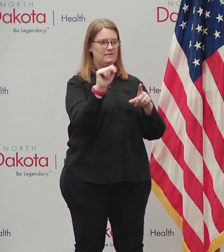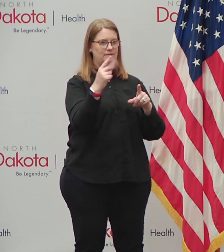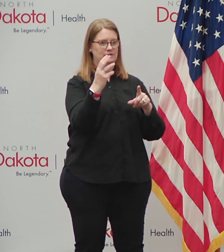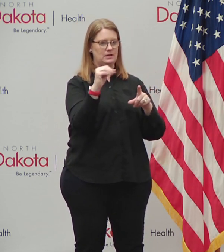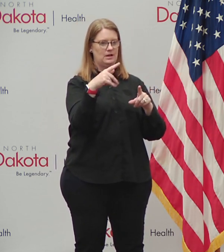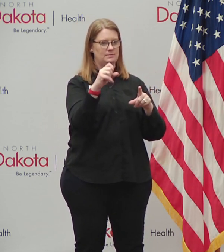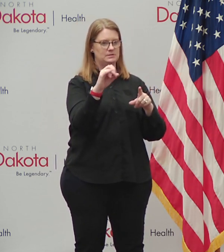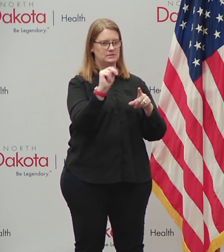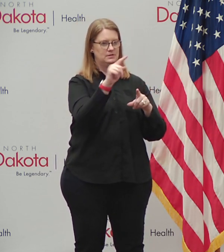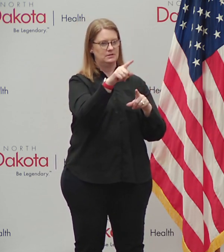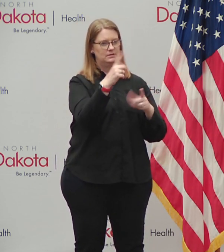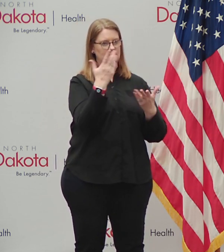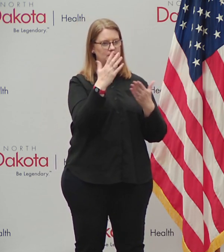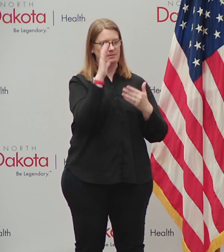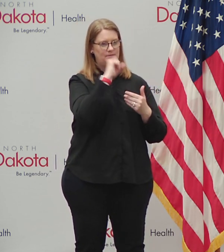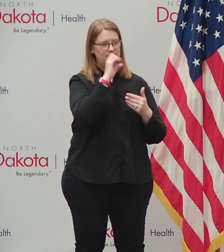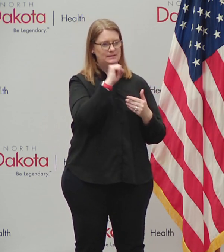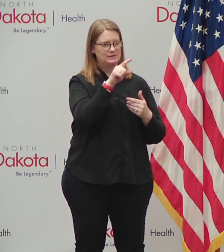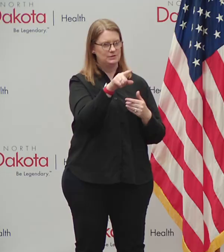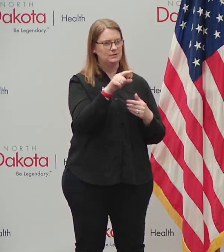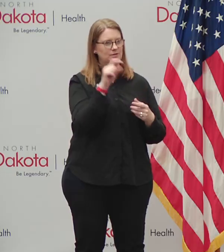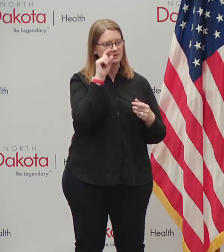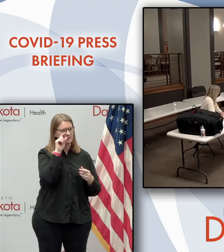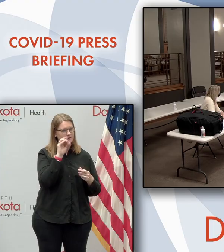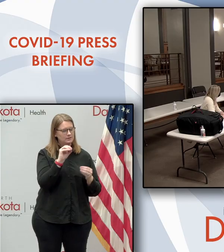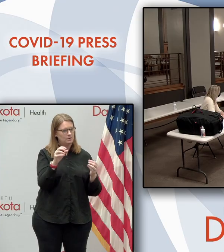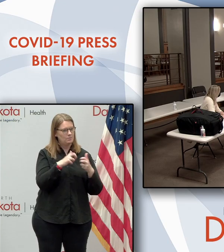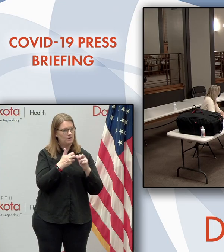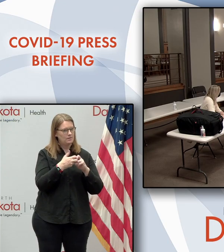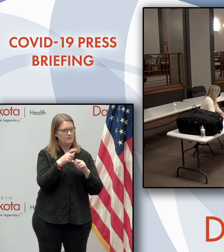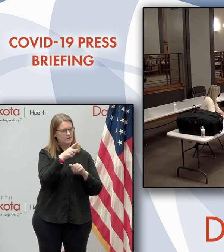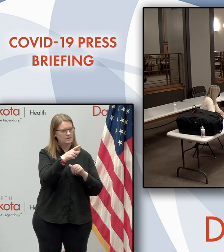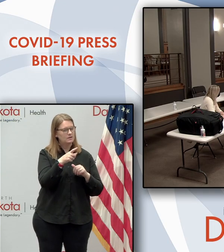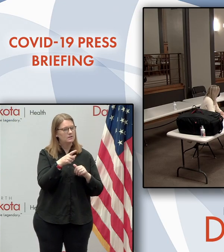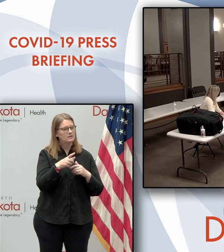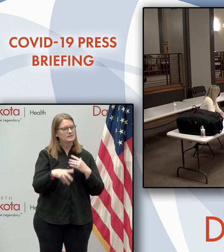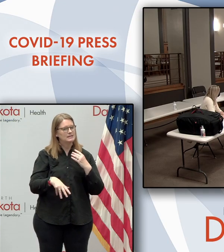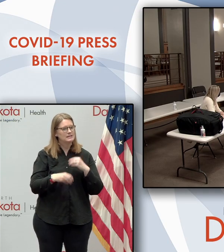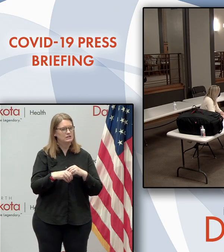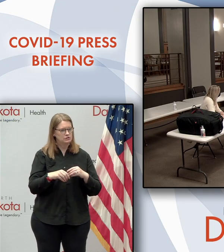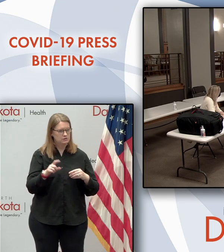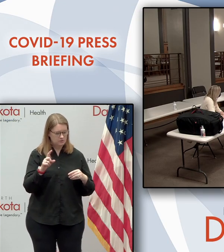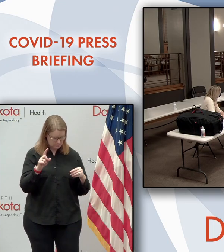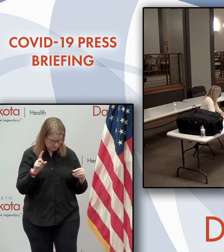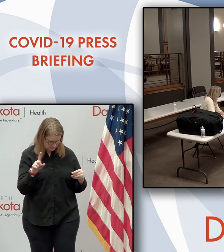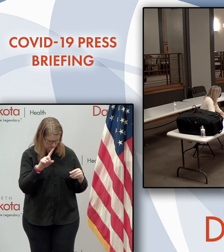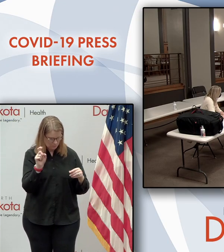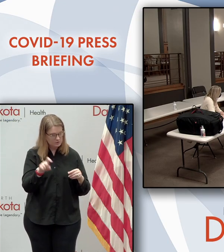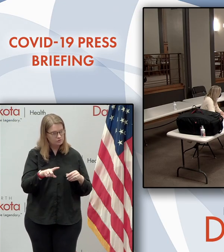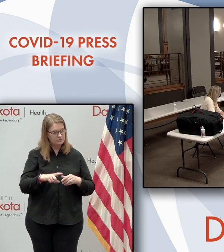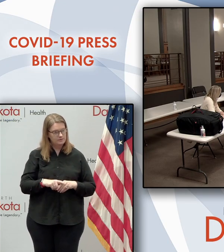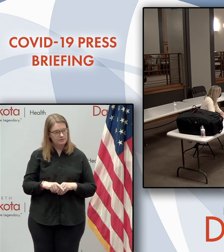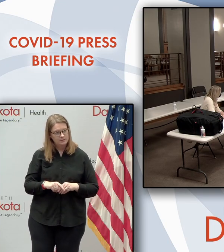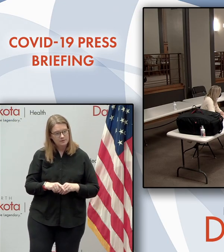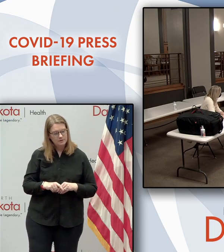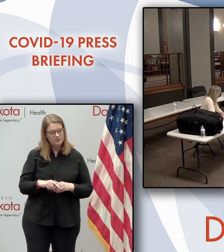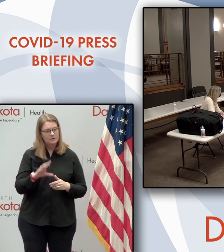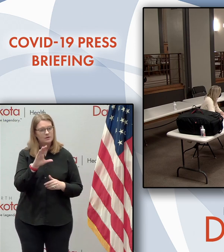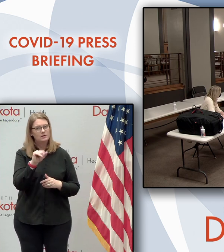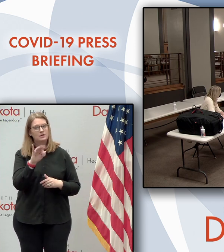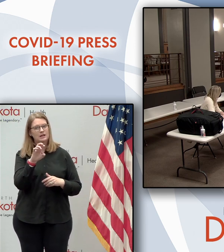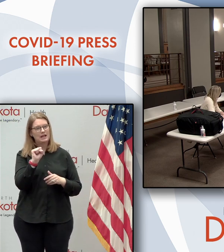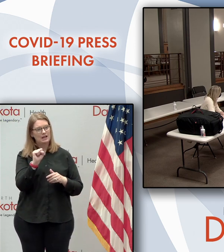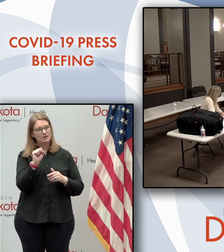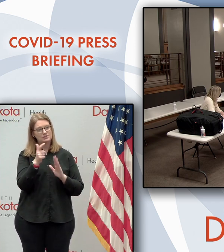So I might have missed you some of these weeks. No problem. This follows up on that. Since you talked about CARES Act funding,